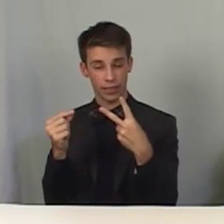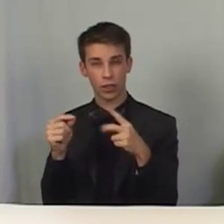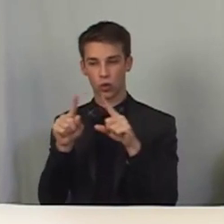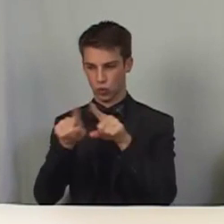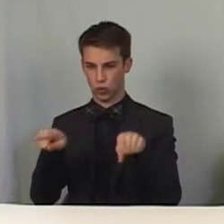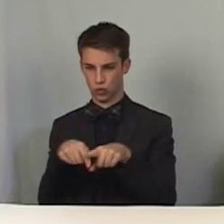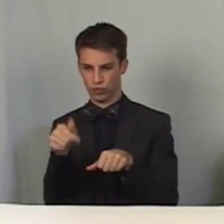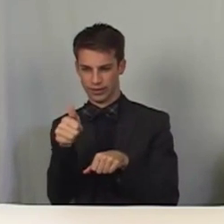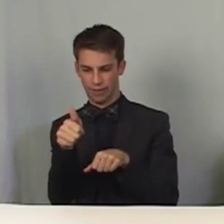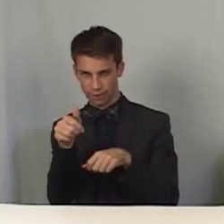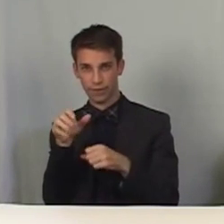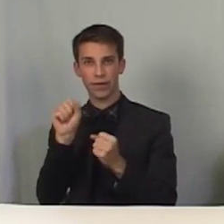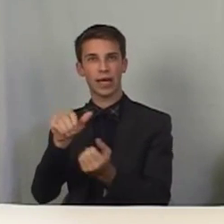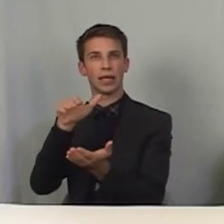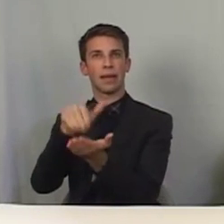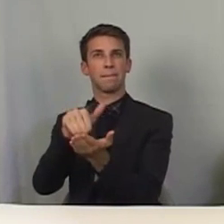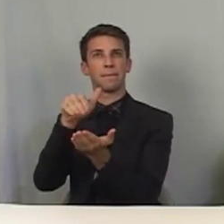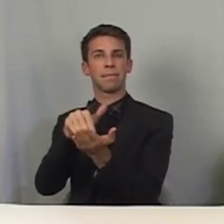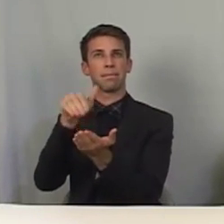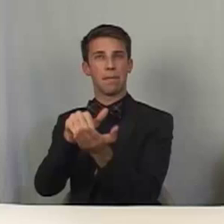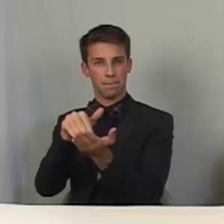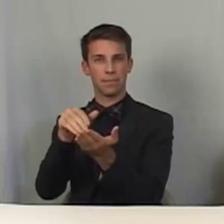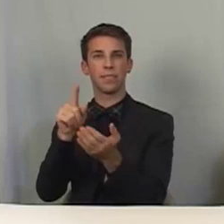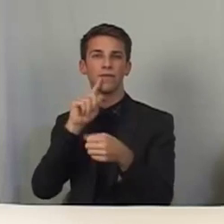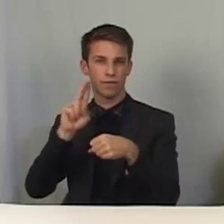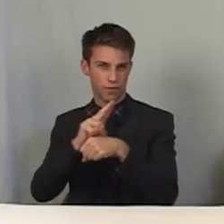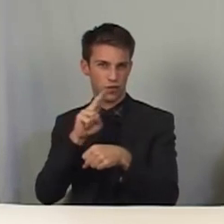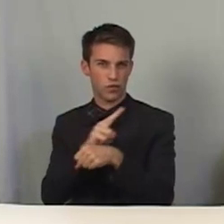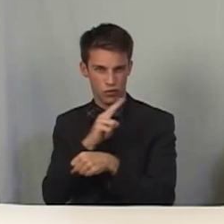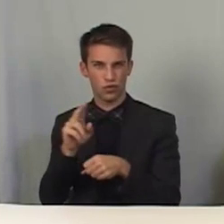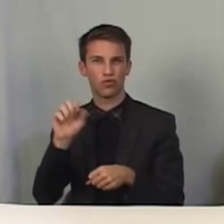You can tap on the screen to trigger the switch.